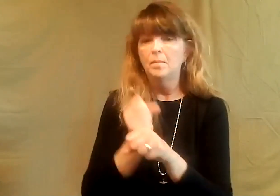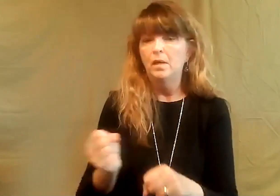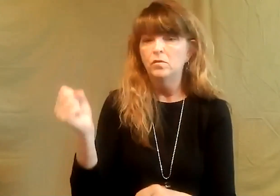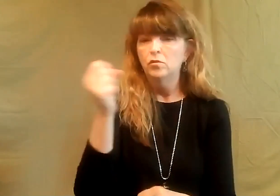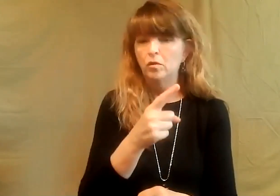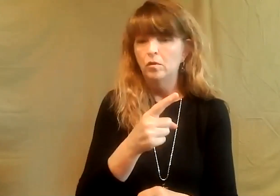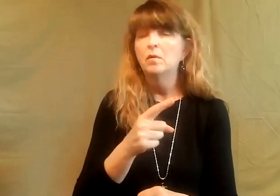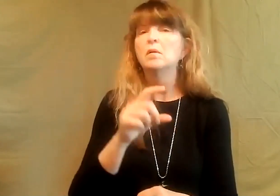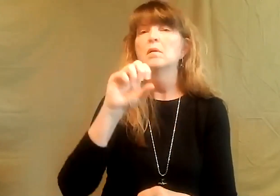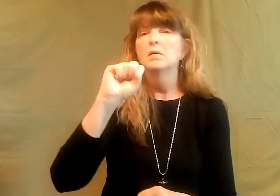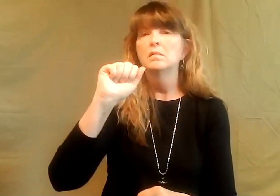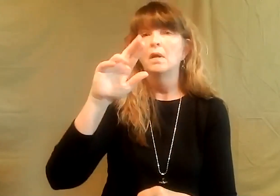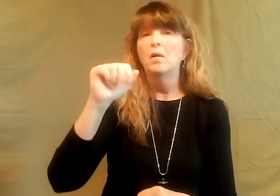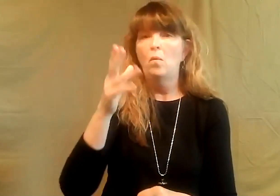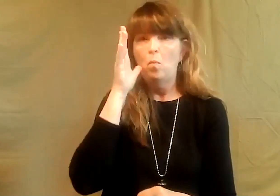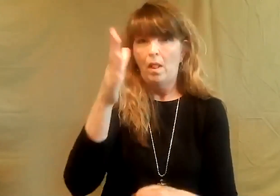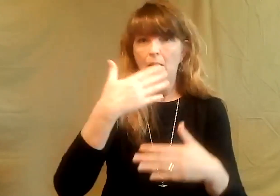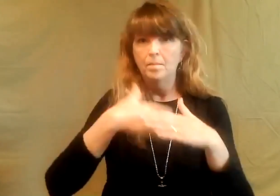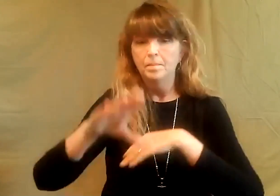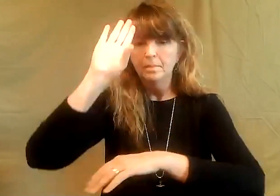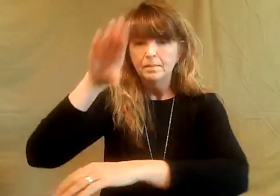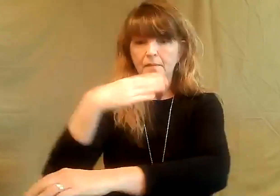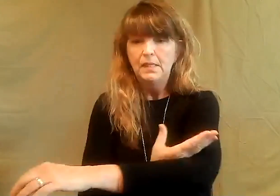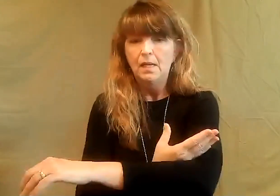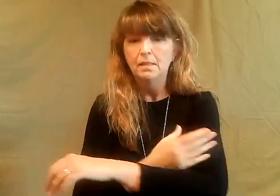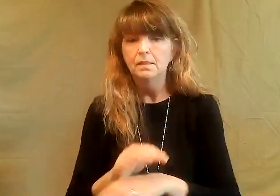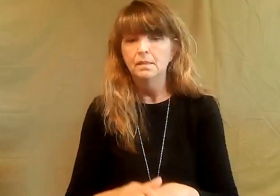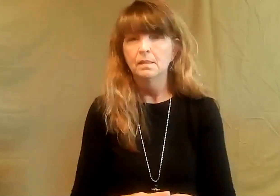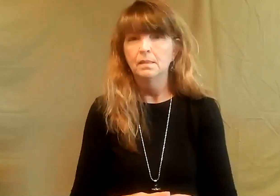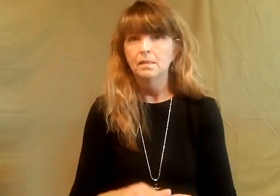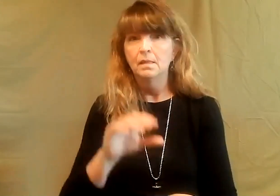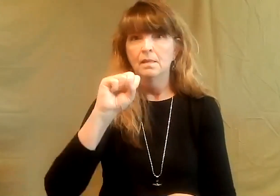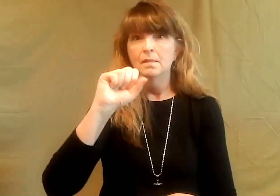i will be back at the same time next year and sarah will have born a son